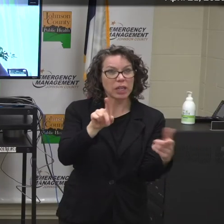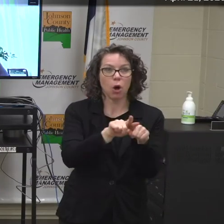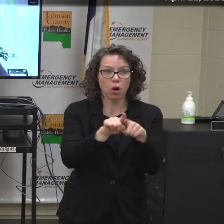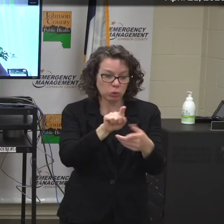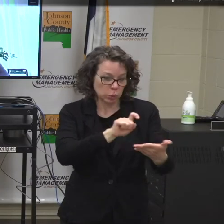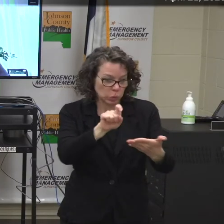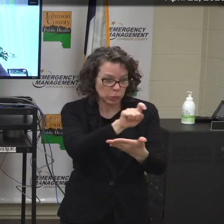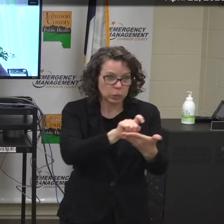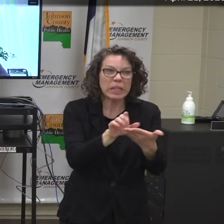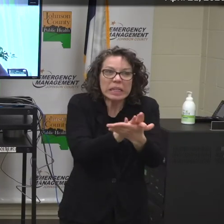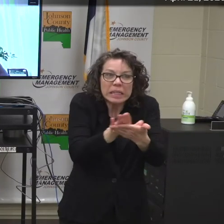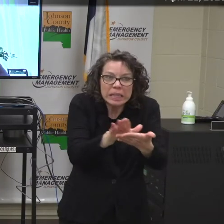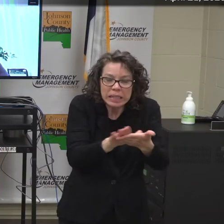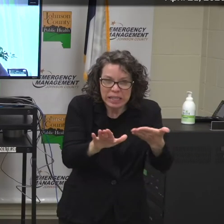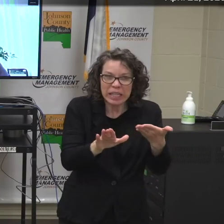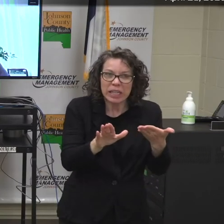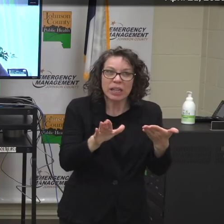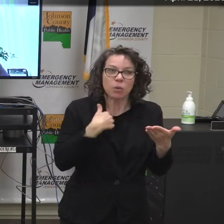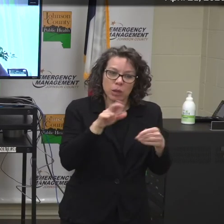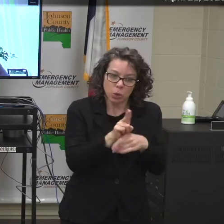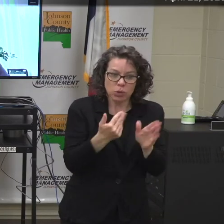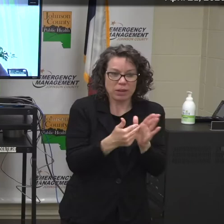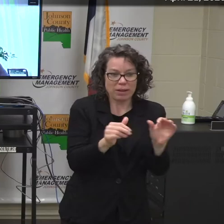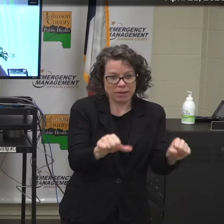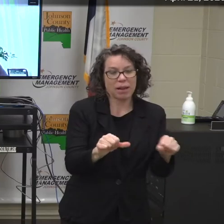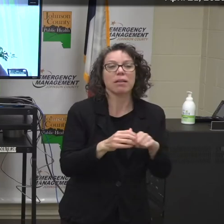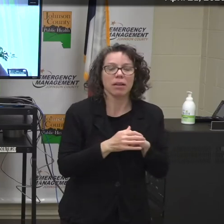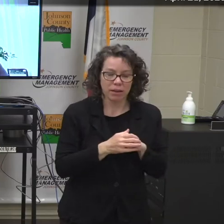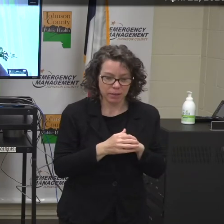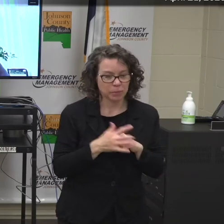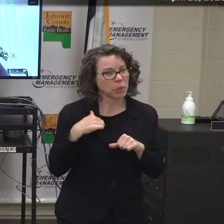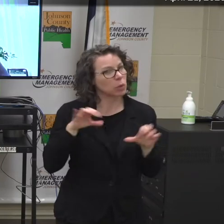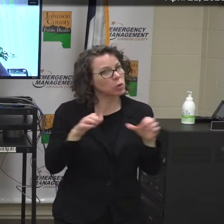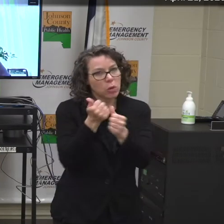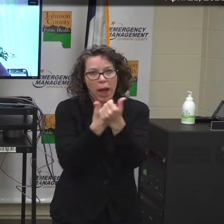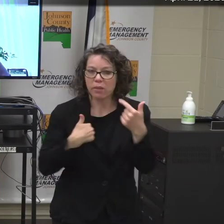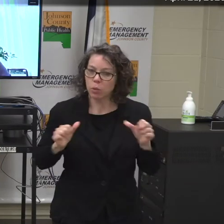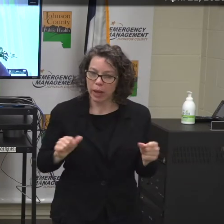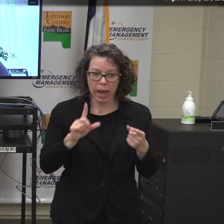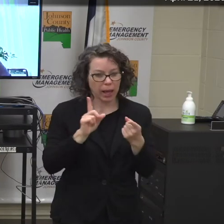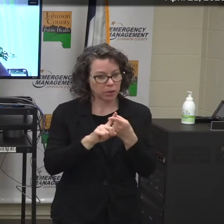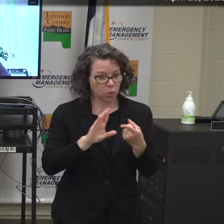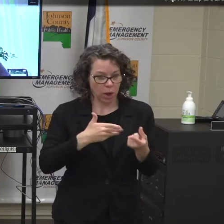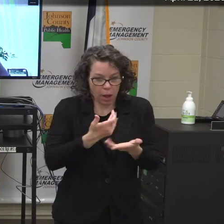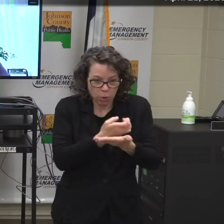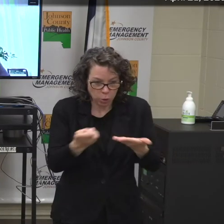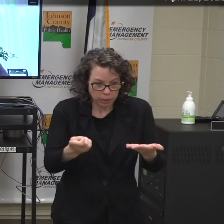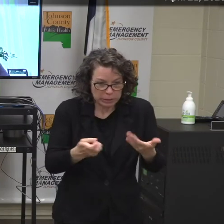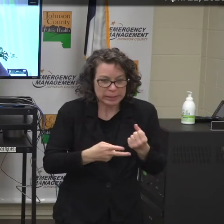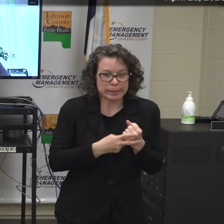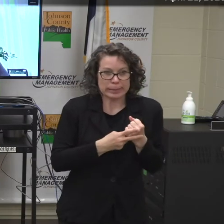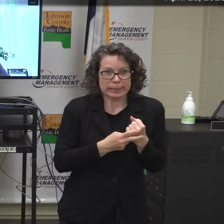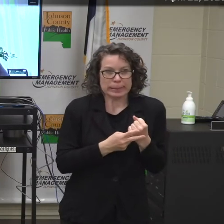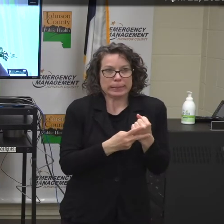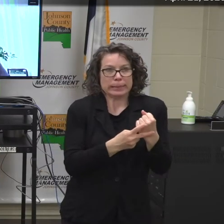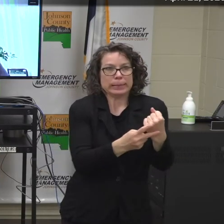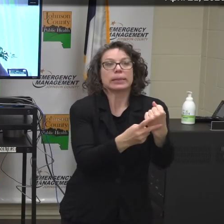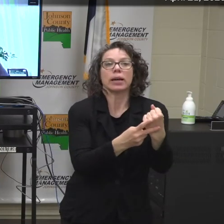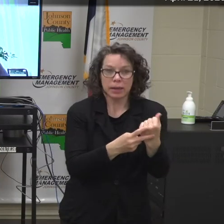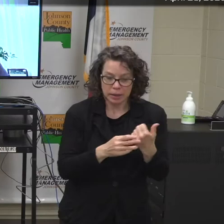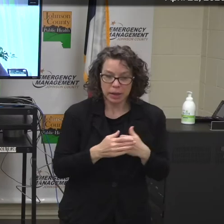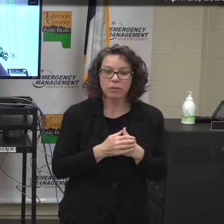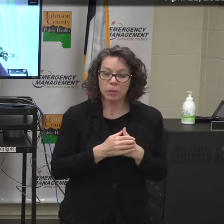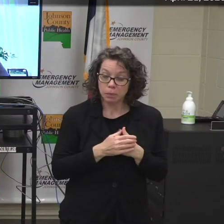possible avenue that we have to secure the supplies that we need. So we feel